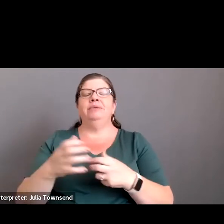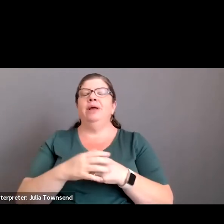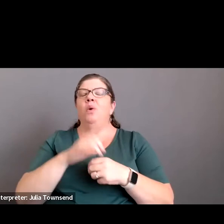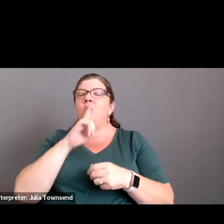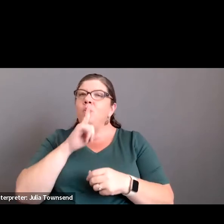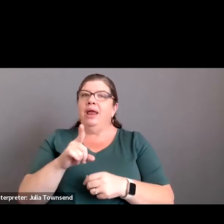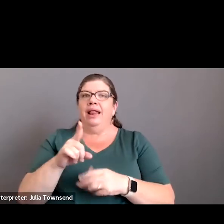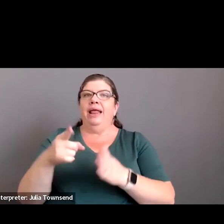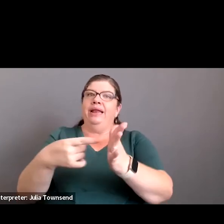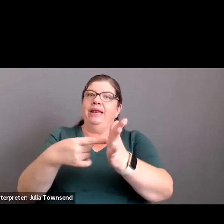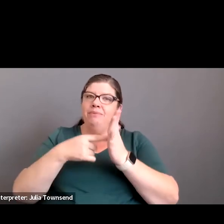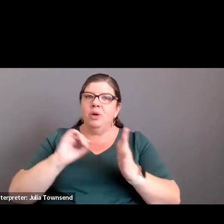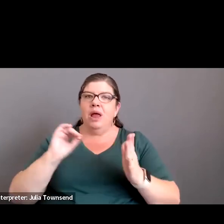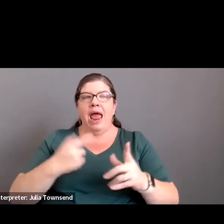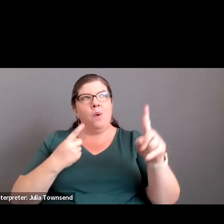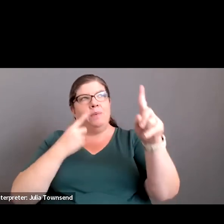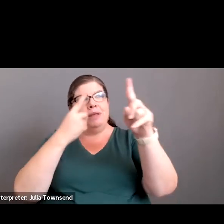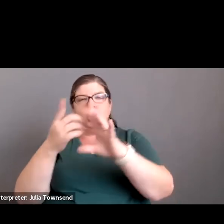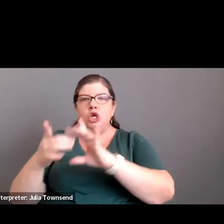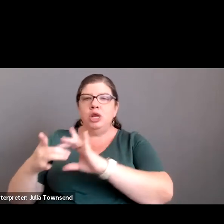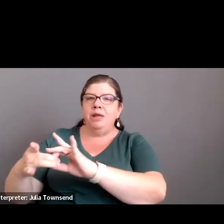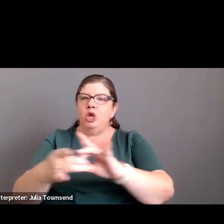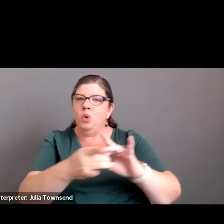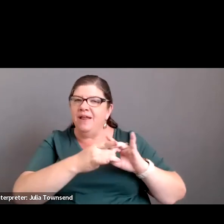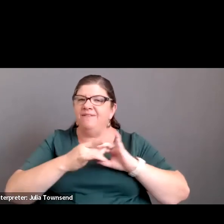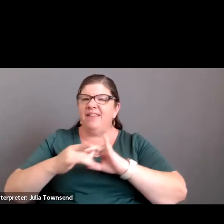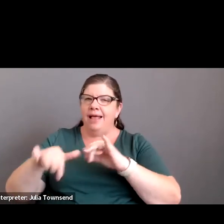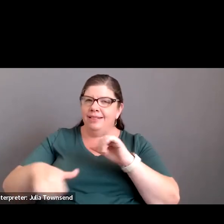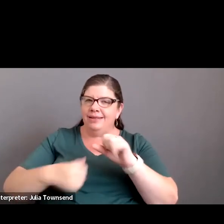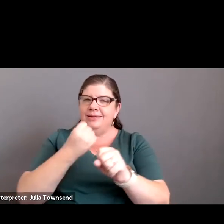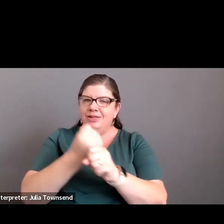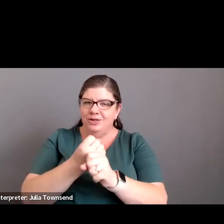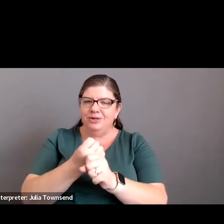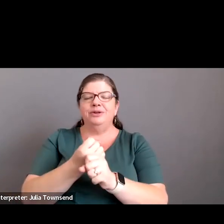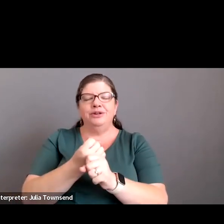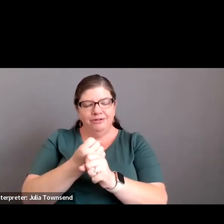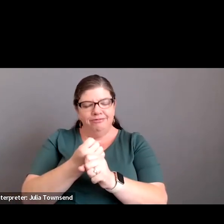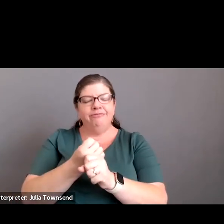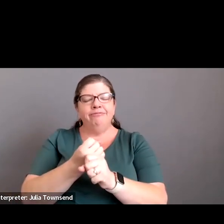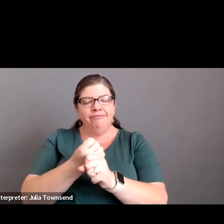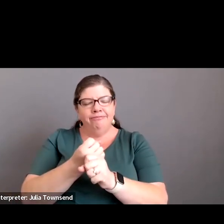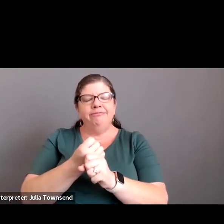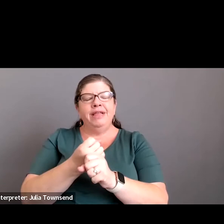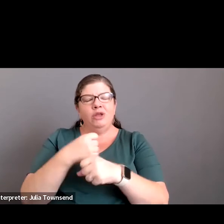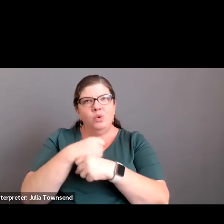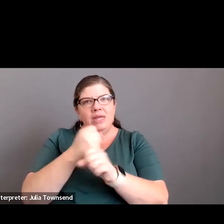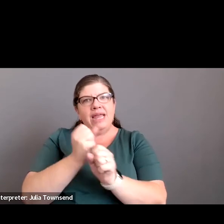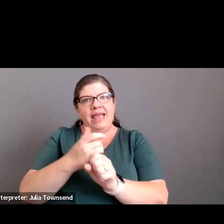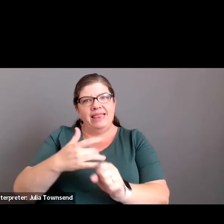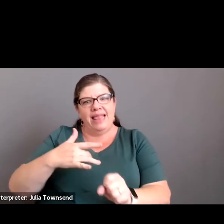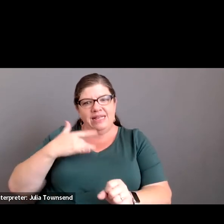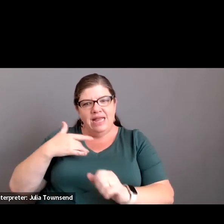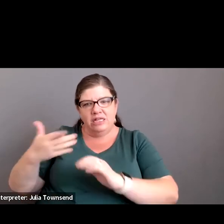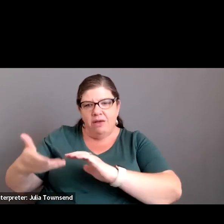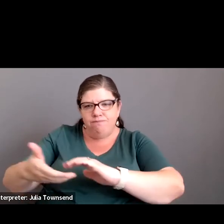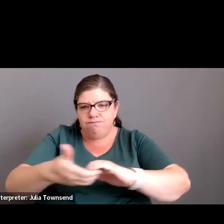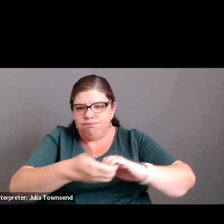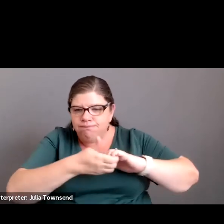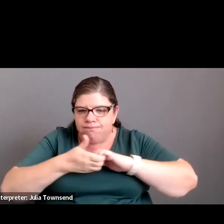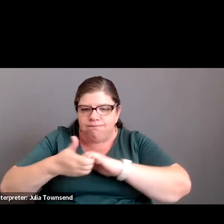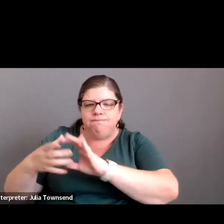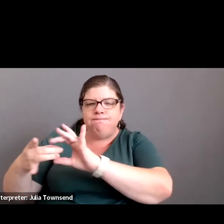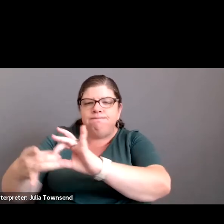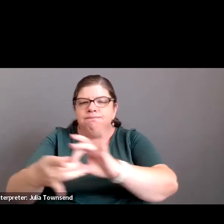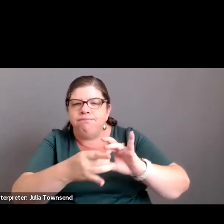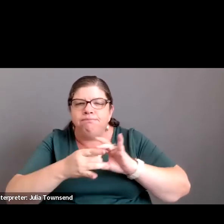really did demonstrate our mission to be unified this year. It did create that sense of unity, that sense